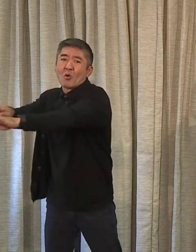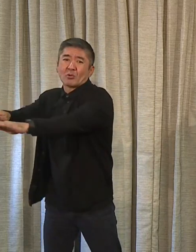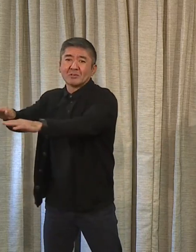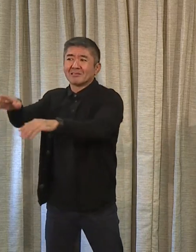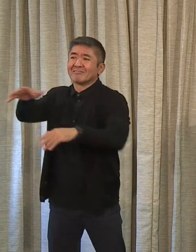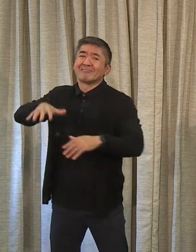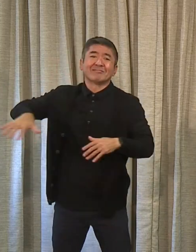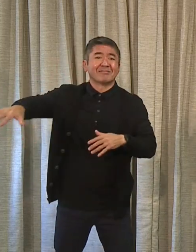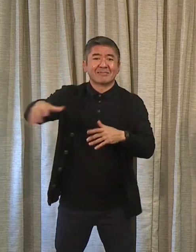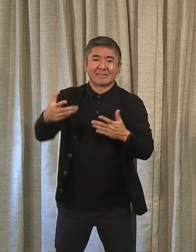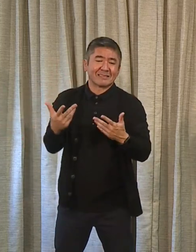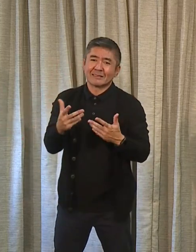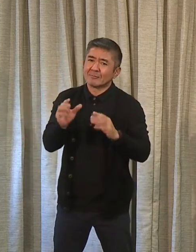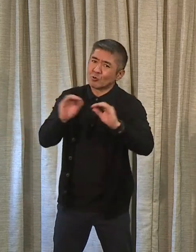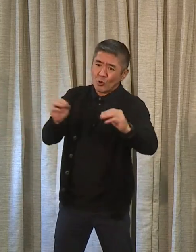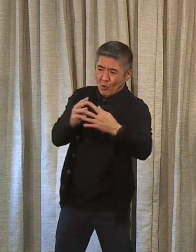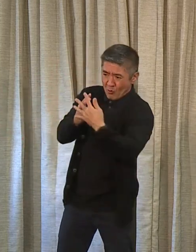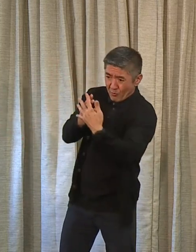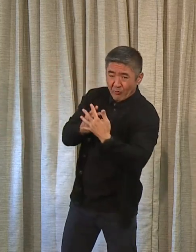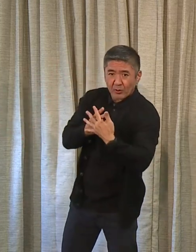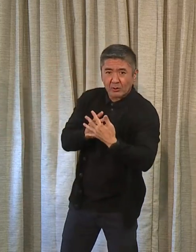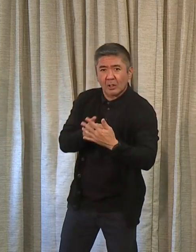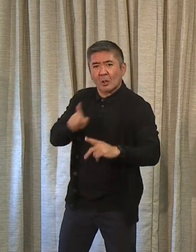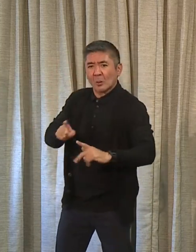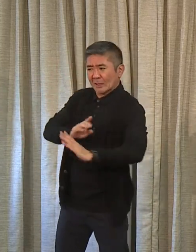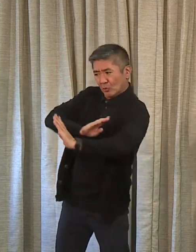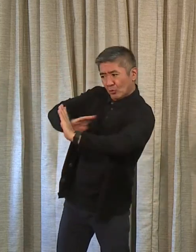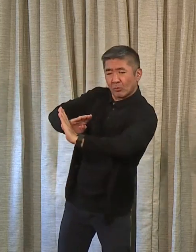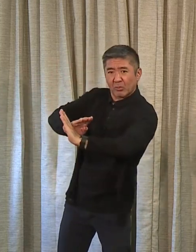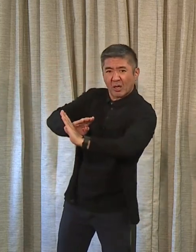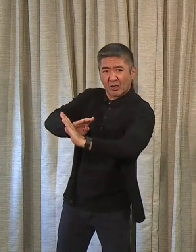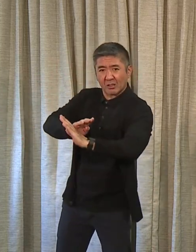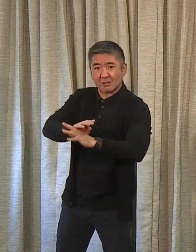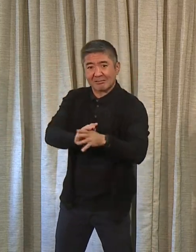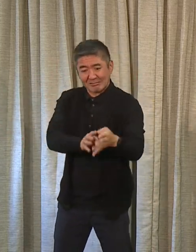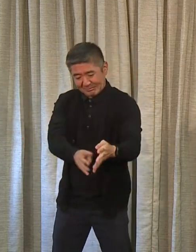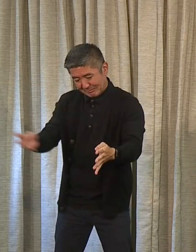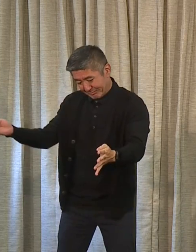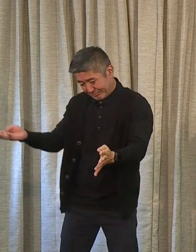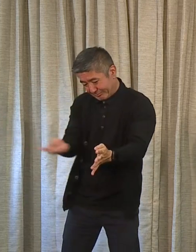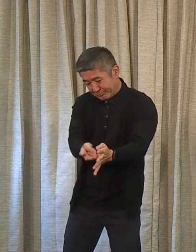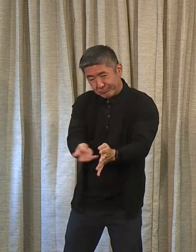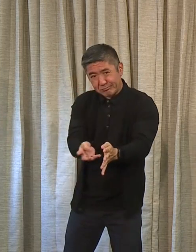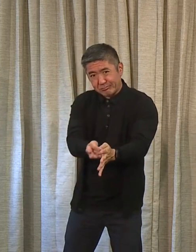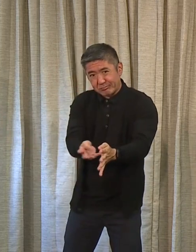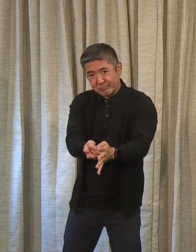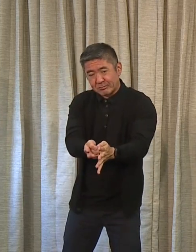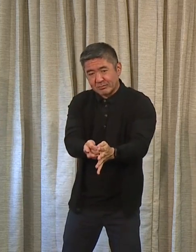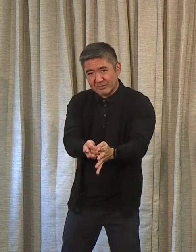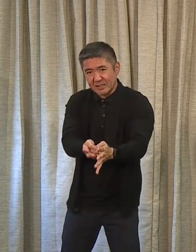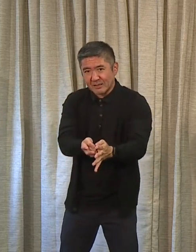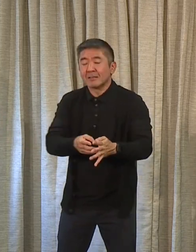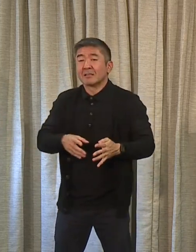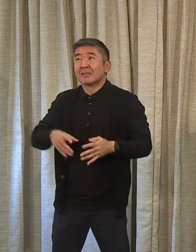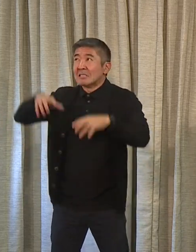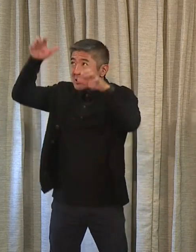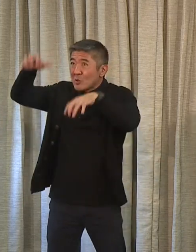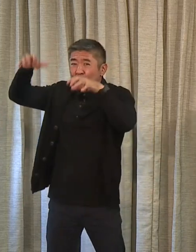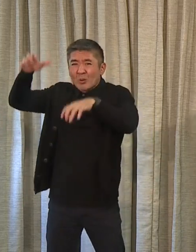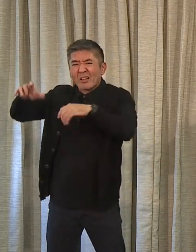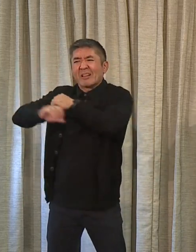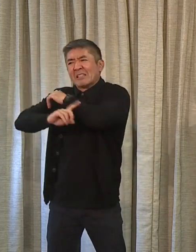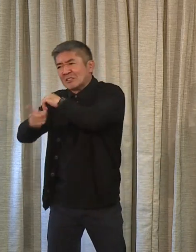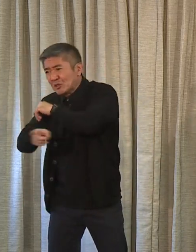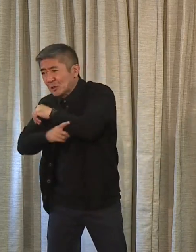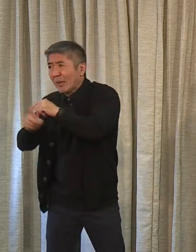the end of those pipes. So we have to do prevention. We have to keep stuff out of the stormwater that runs off when it rains, right? So when rains, all the trash